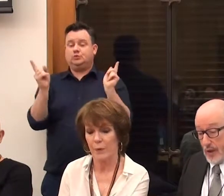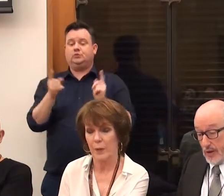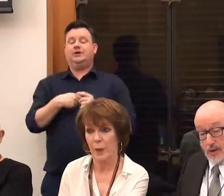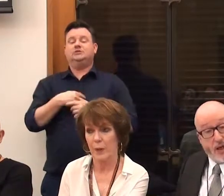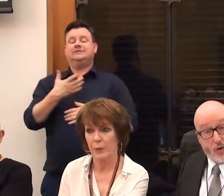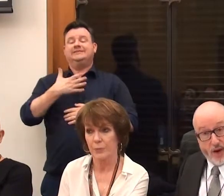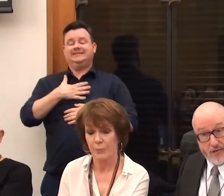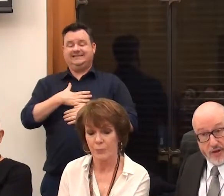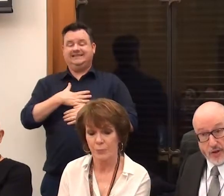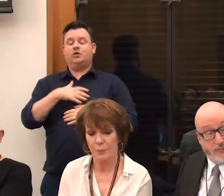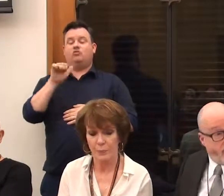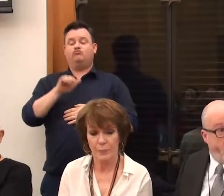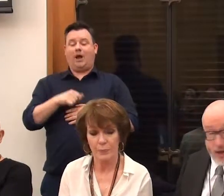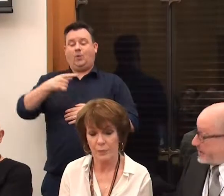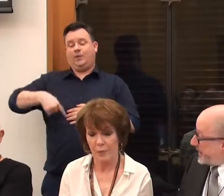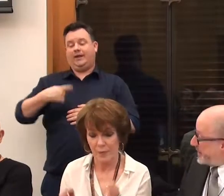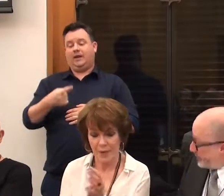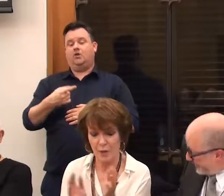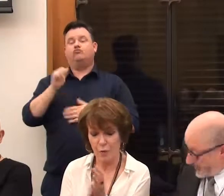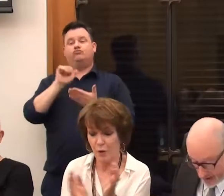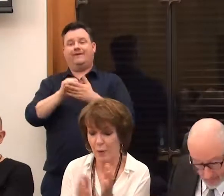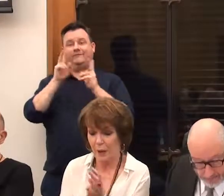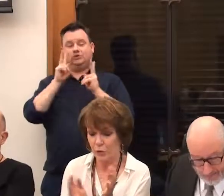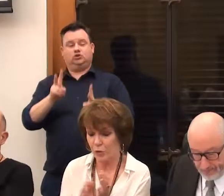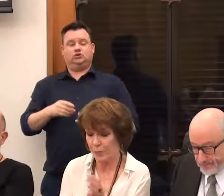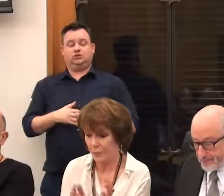the right will and the right vision. Okay, thank you.